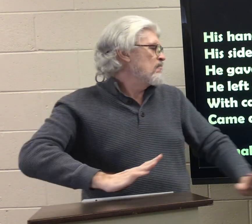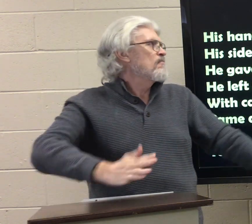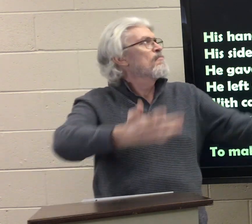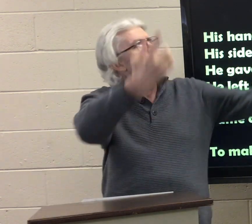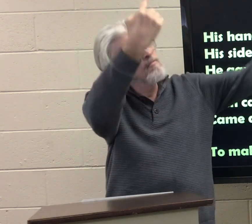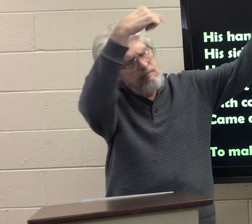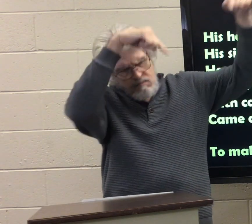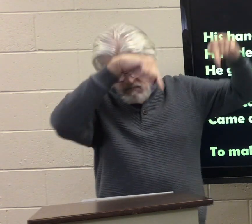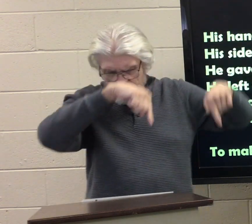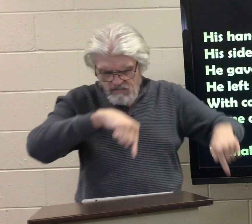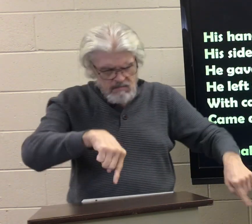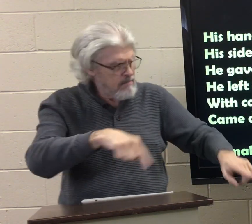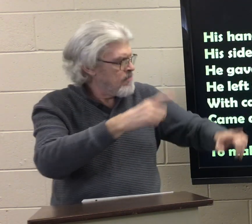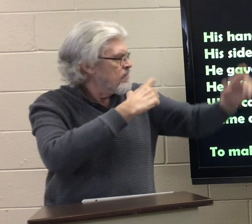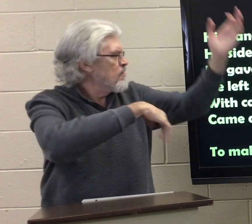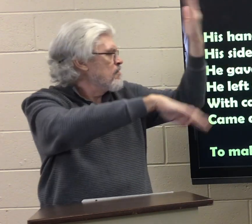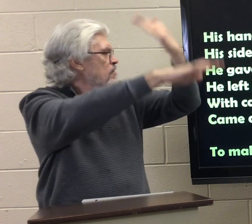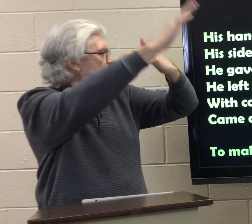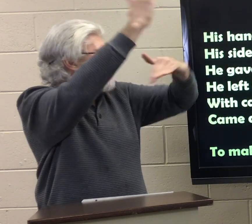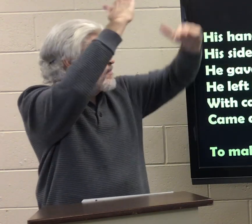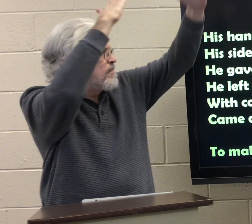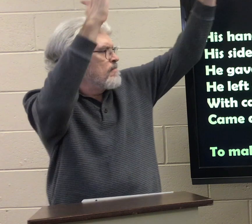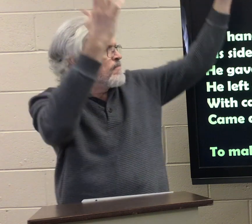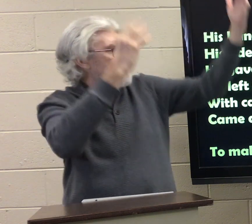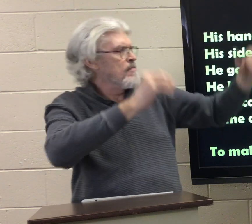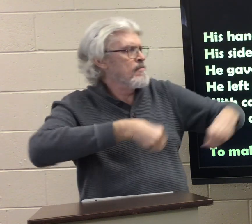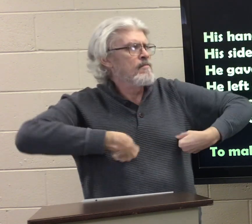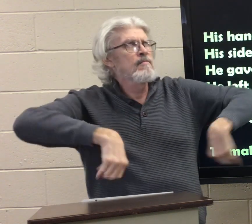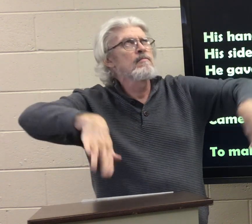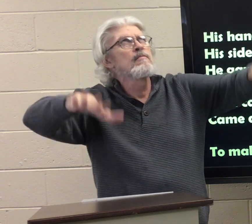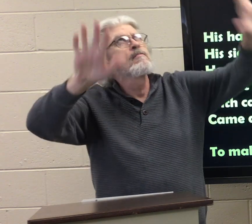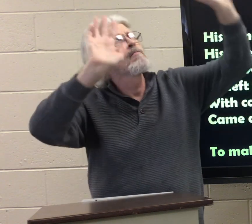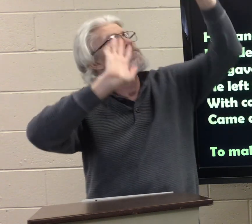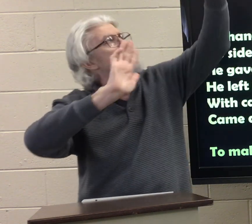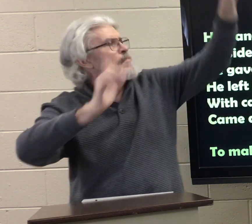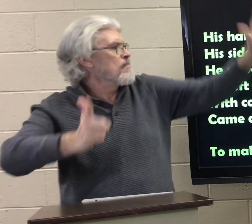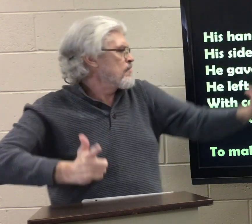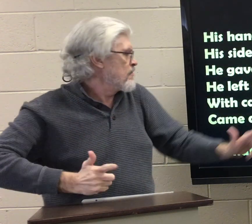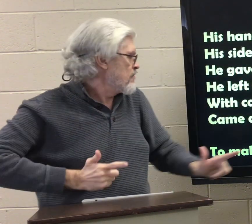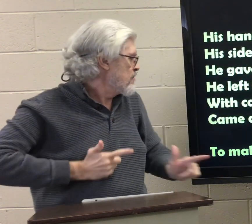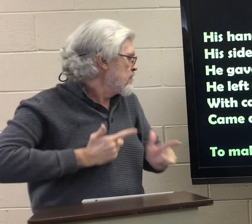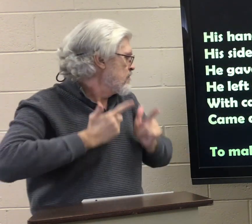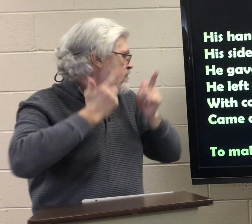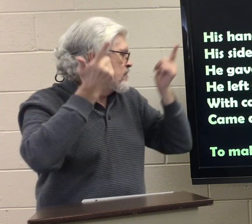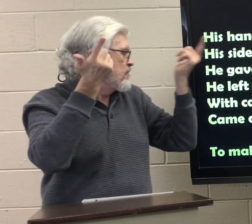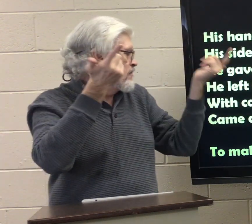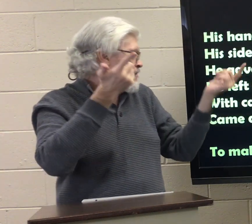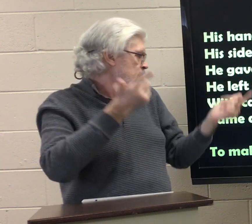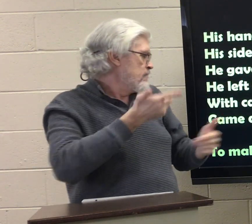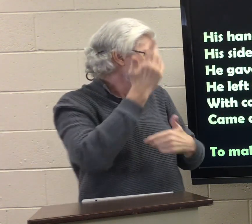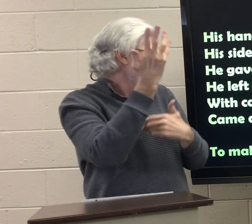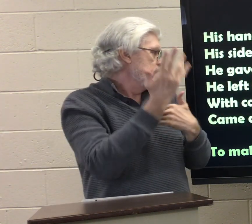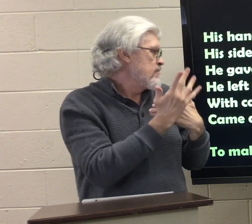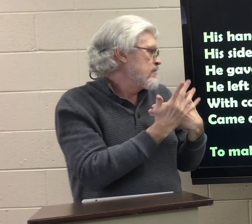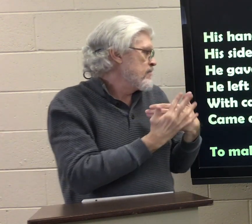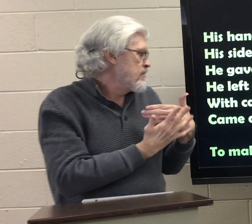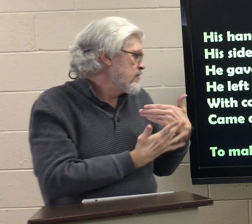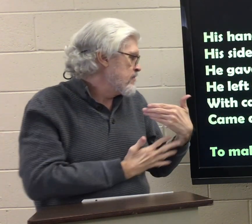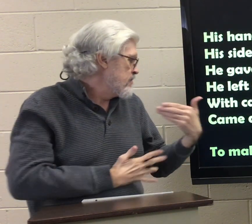came down from heaven and gave his life blood to make the